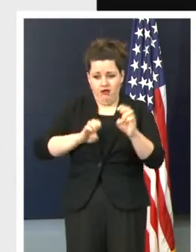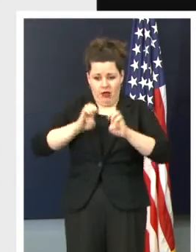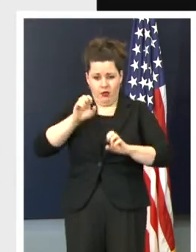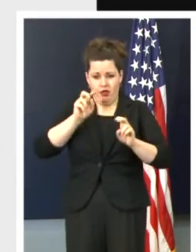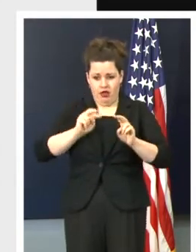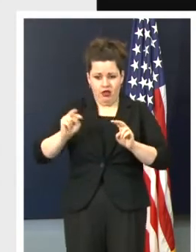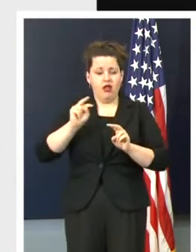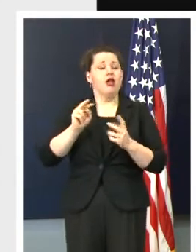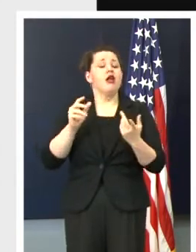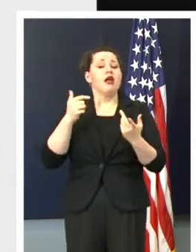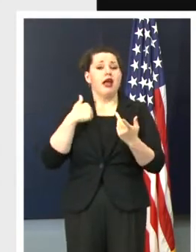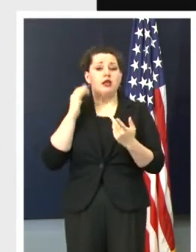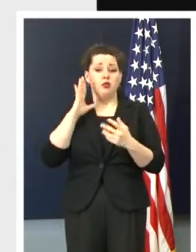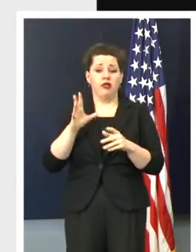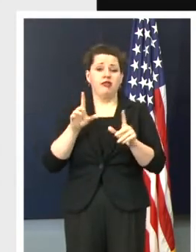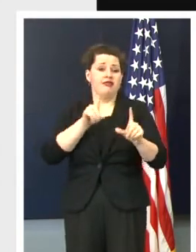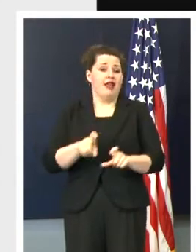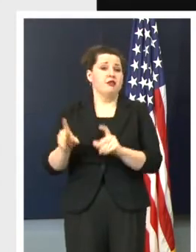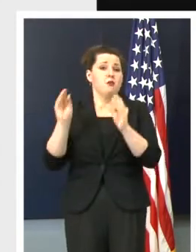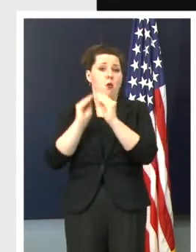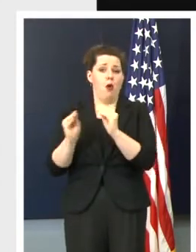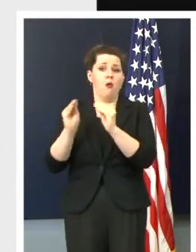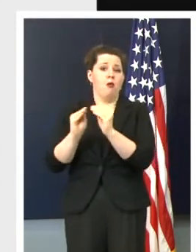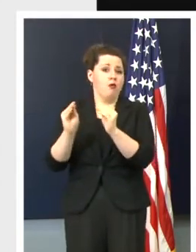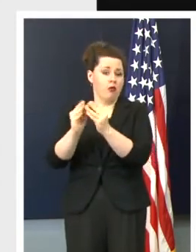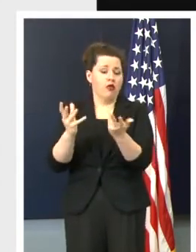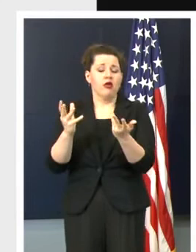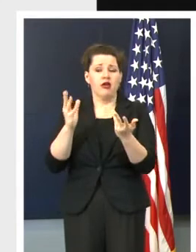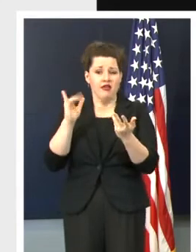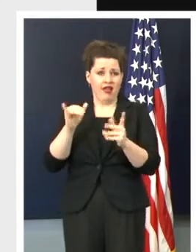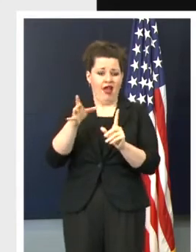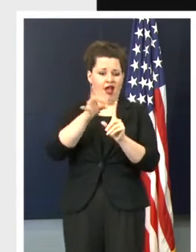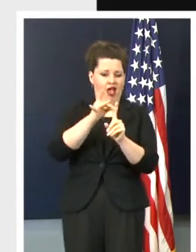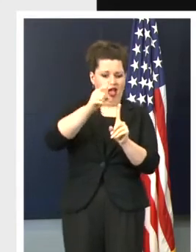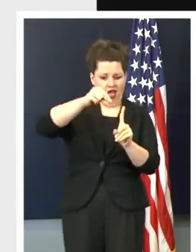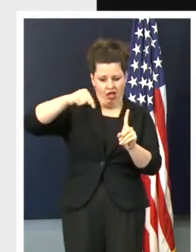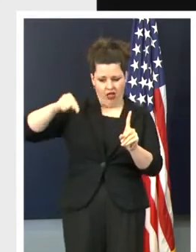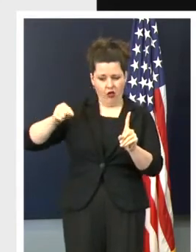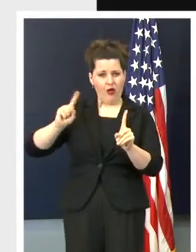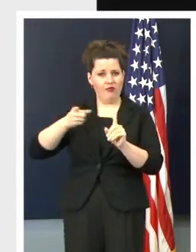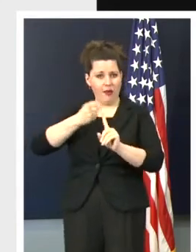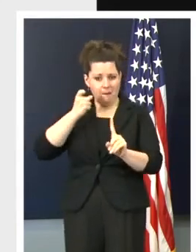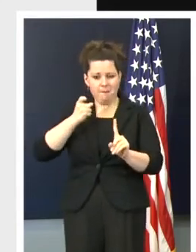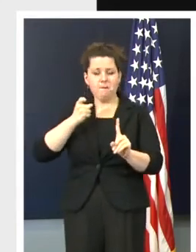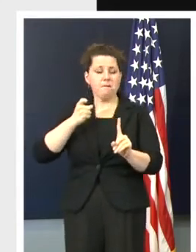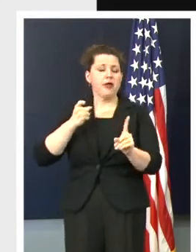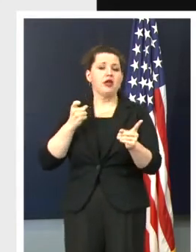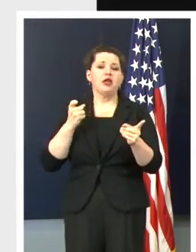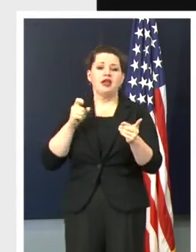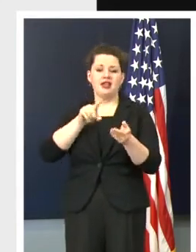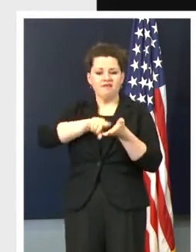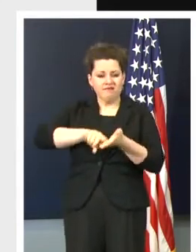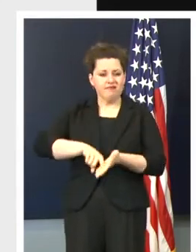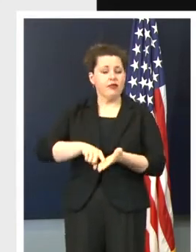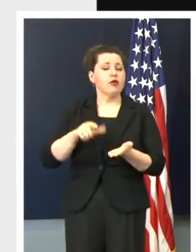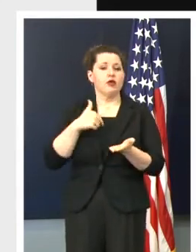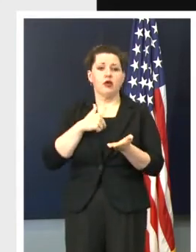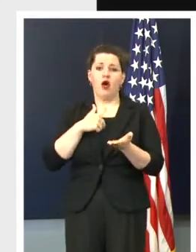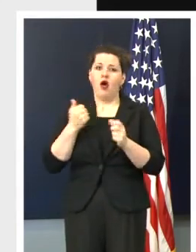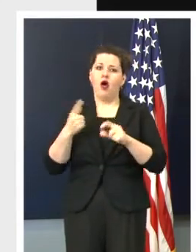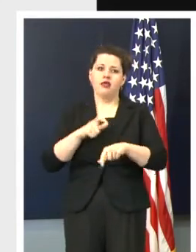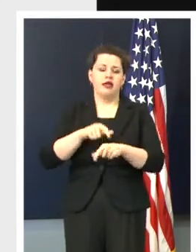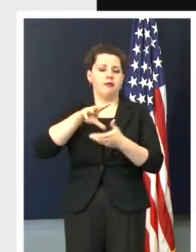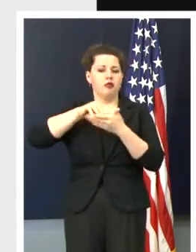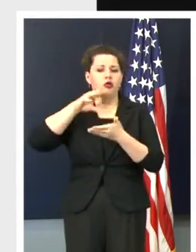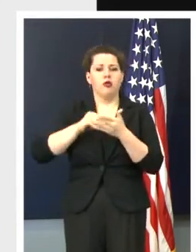able to do additional testing and the case investigation and the contact tracing, we're learning more all the time.